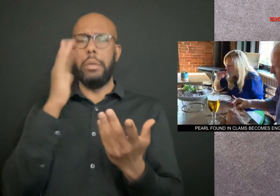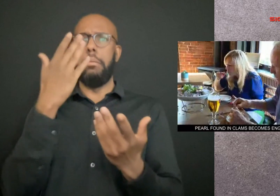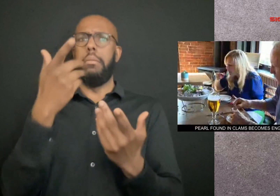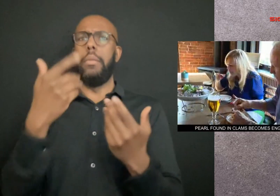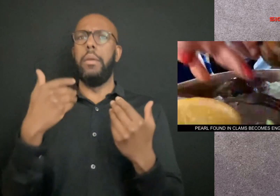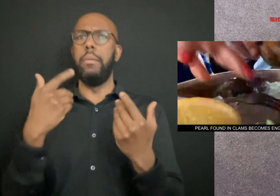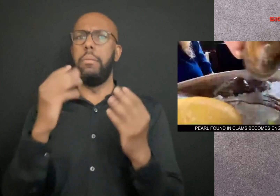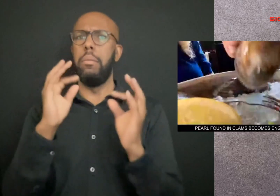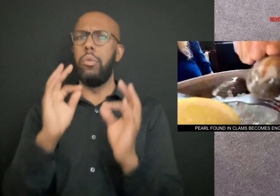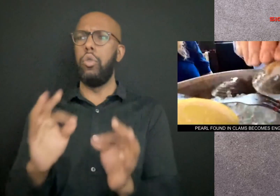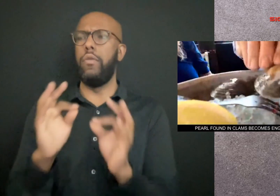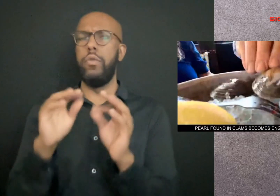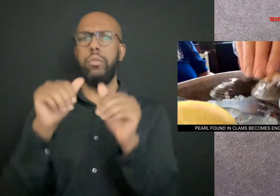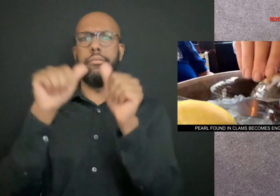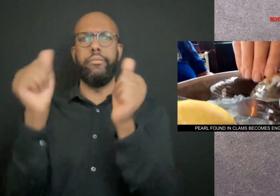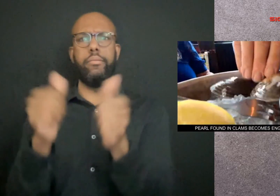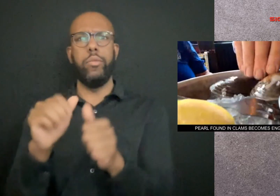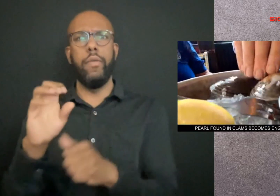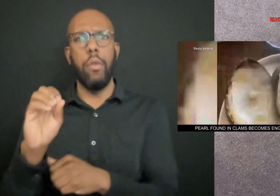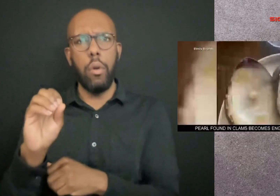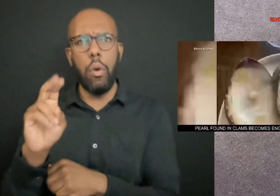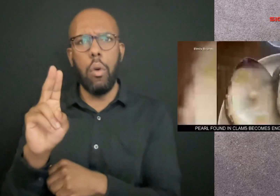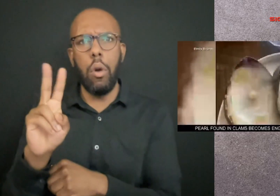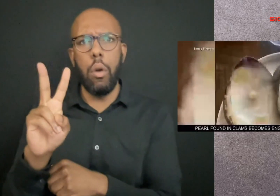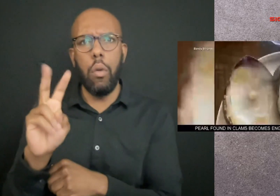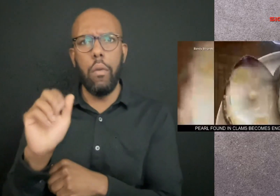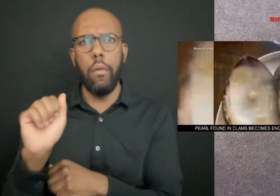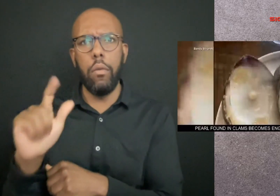her clam, there was something hard inside.